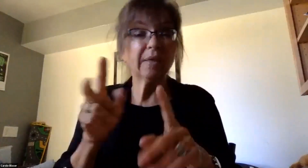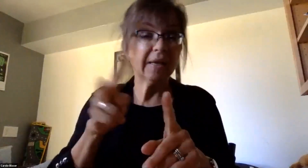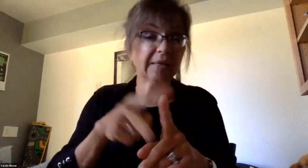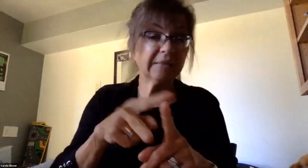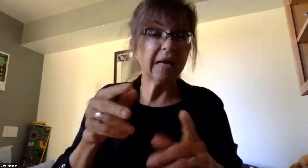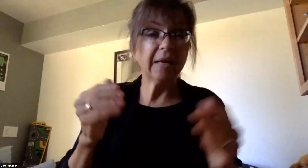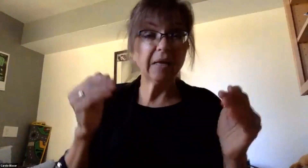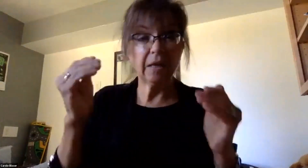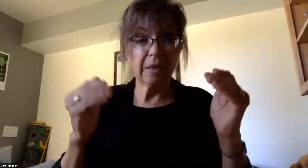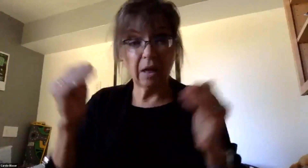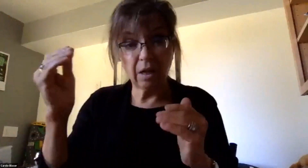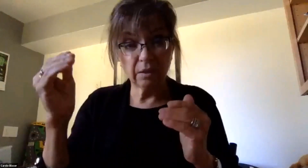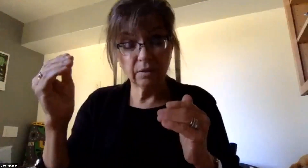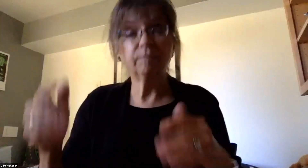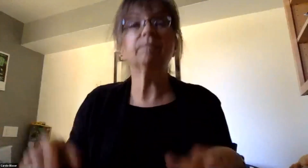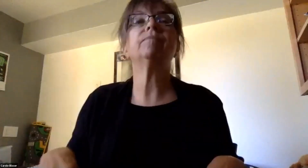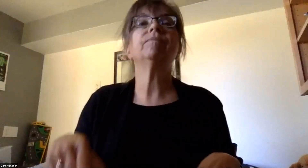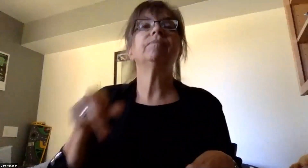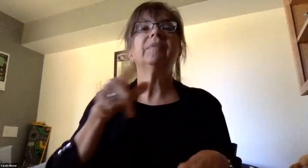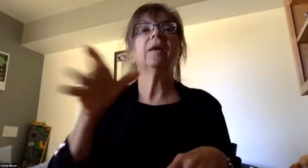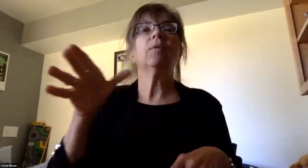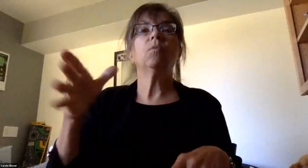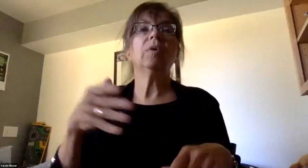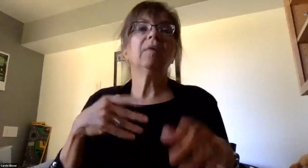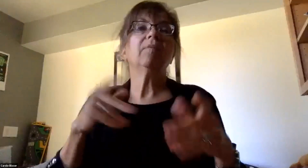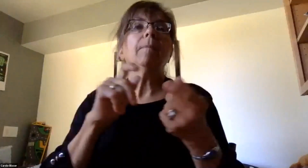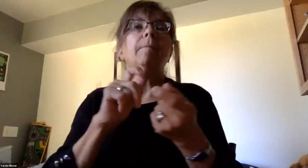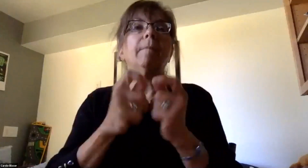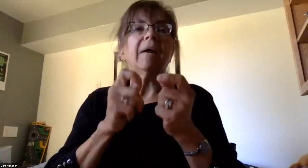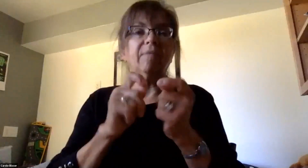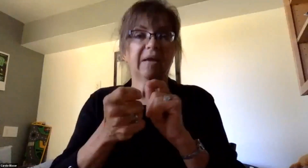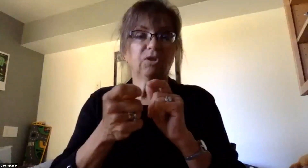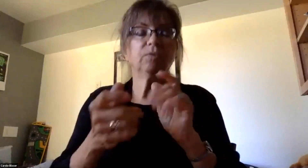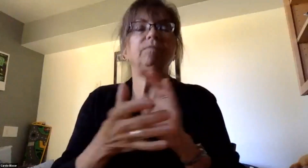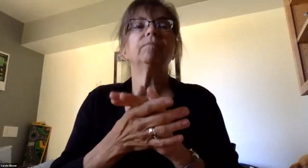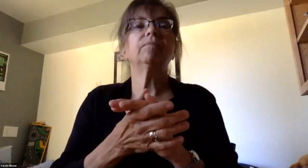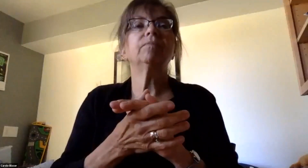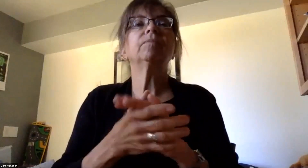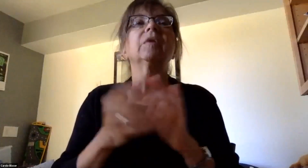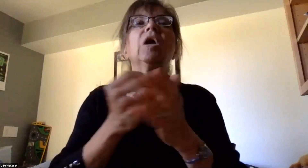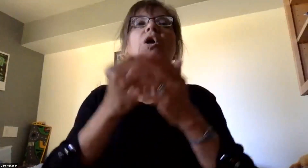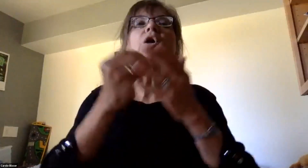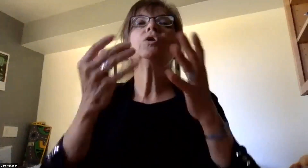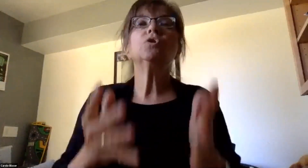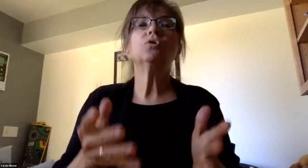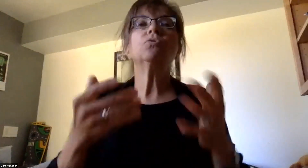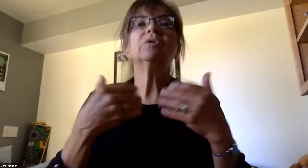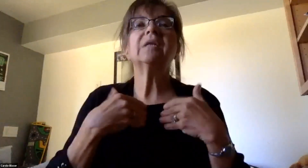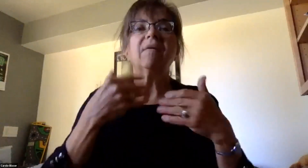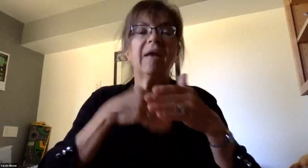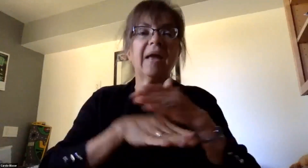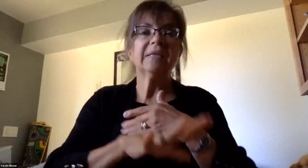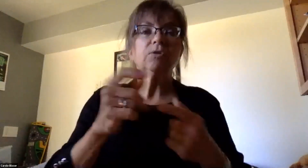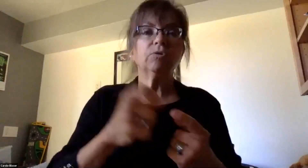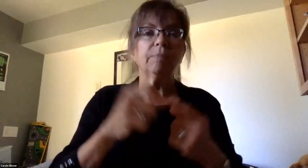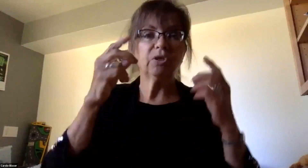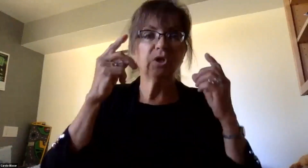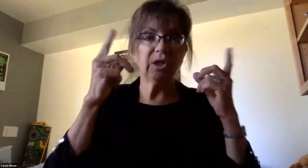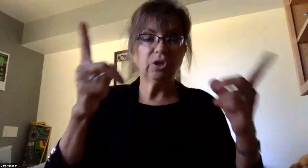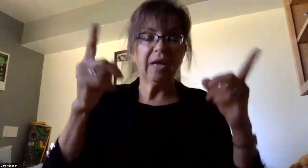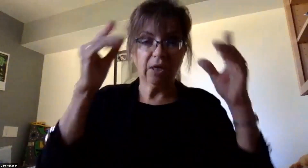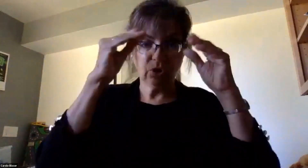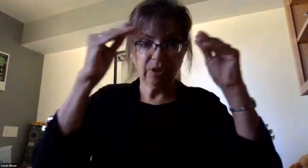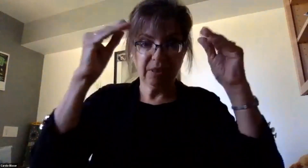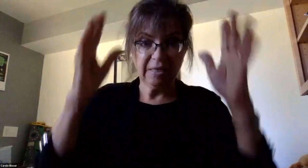differentiation that is used within their classroom. Students have access to their special education teachers and related service providers in school,